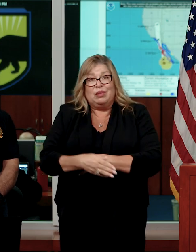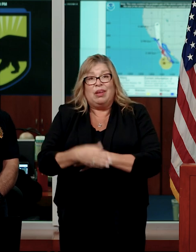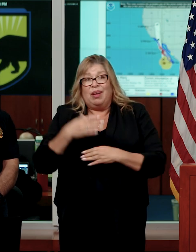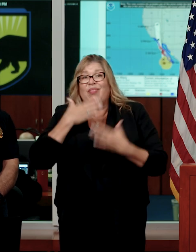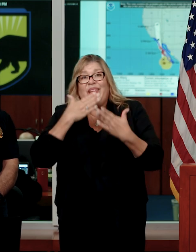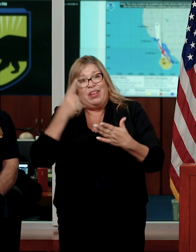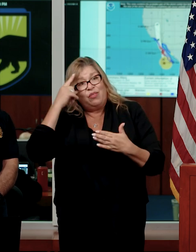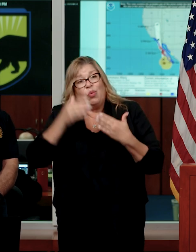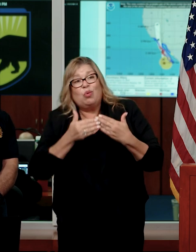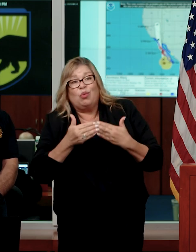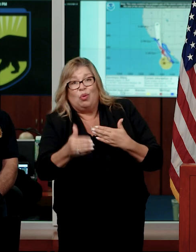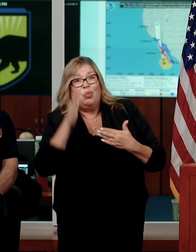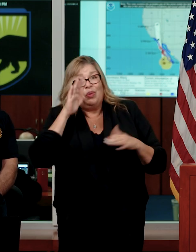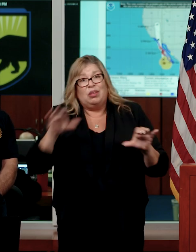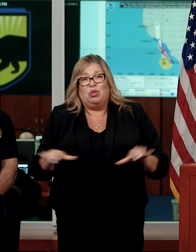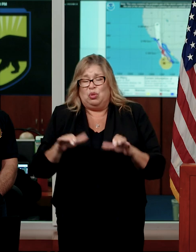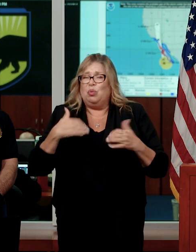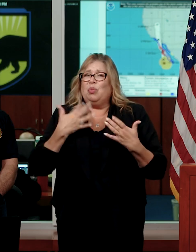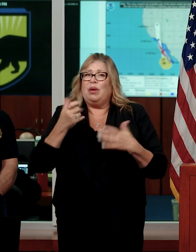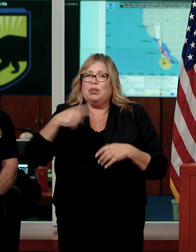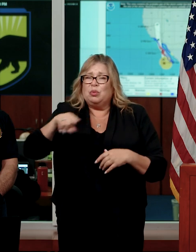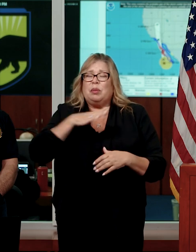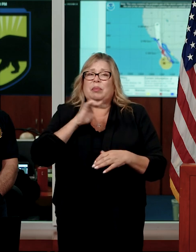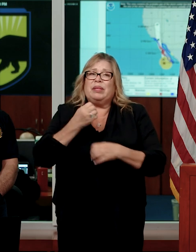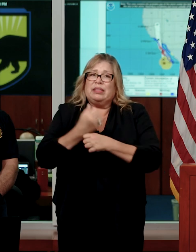few days, potentially. We want you to be safe.